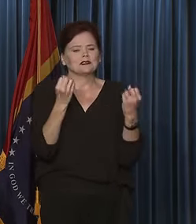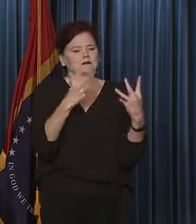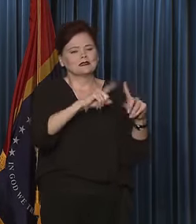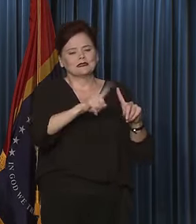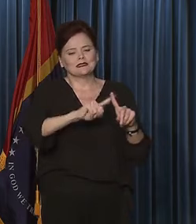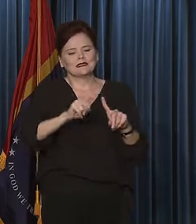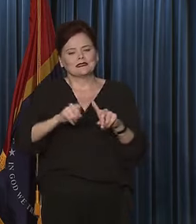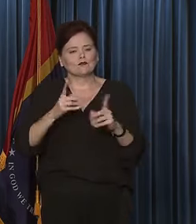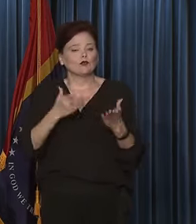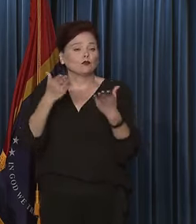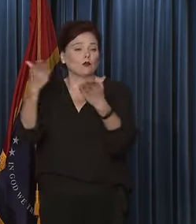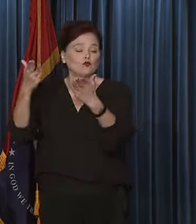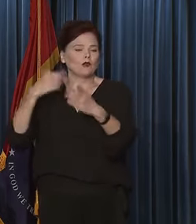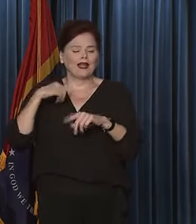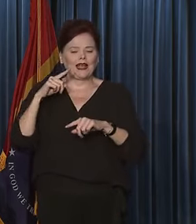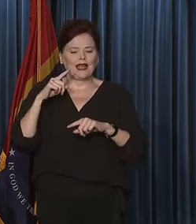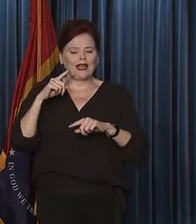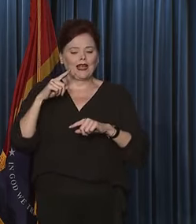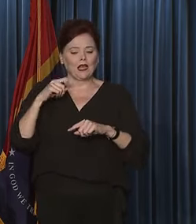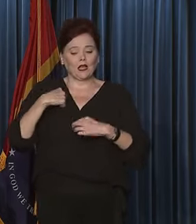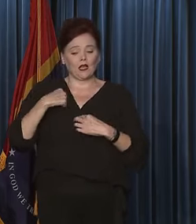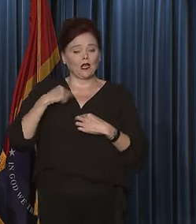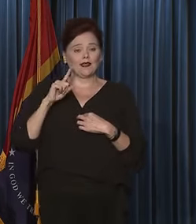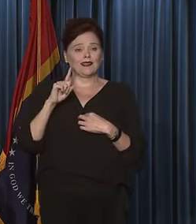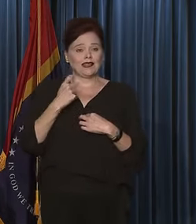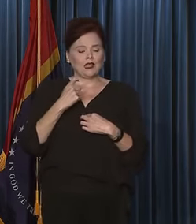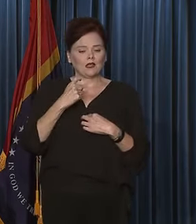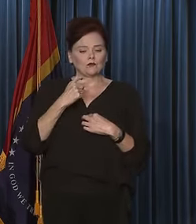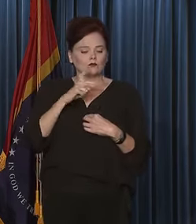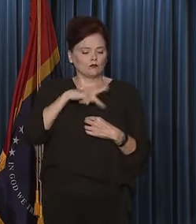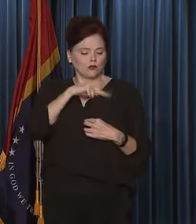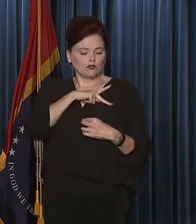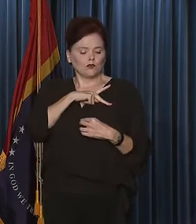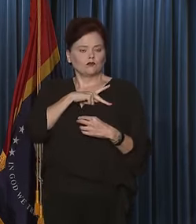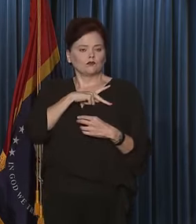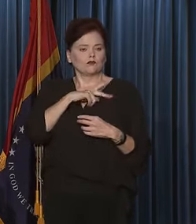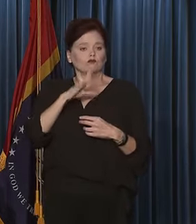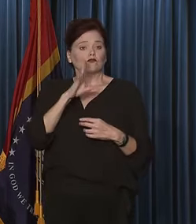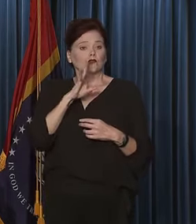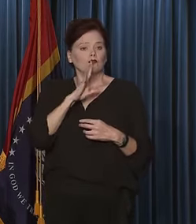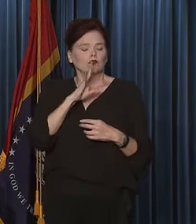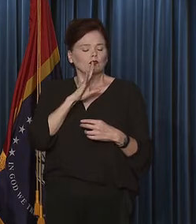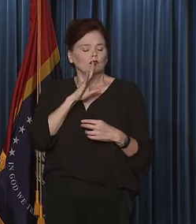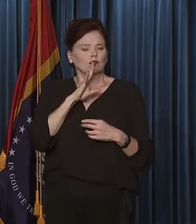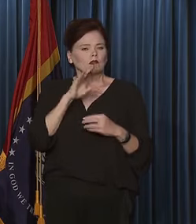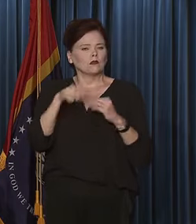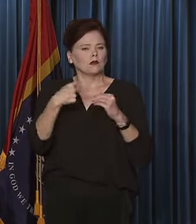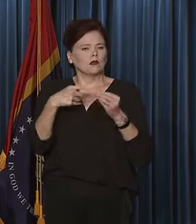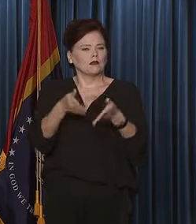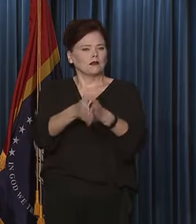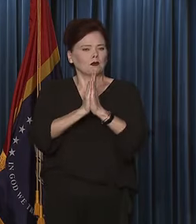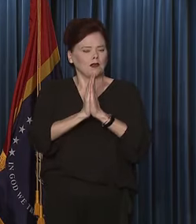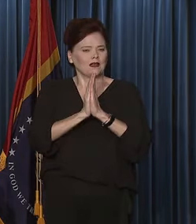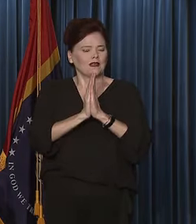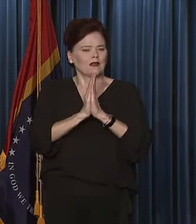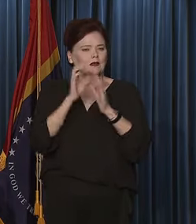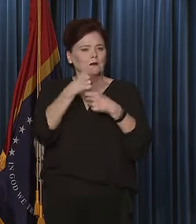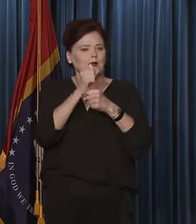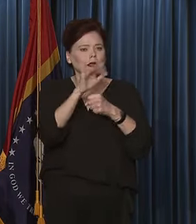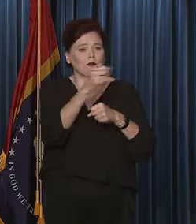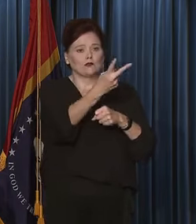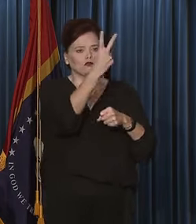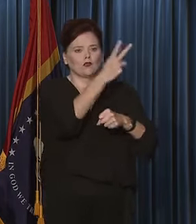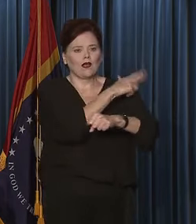proposals. I can't personally speak to the requests that were made by the two